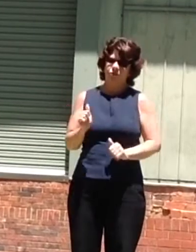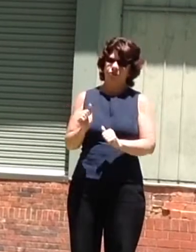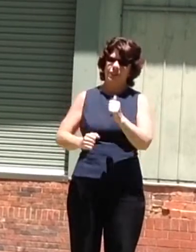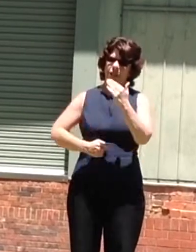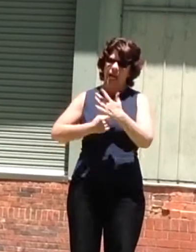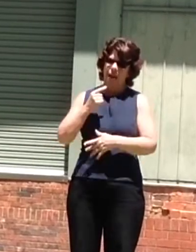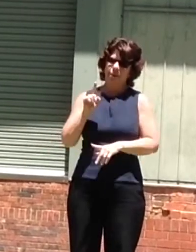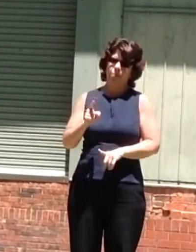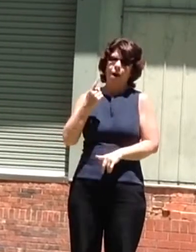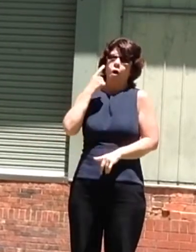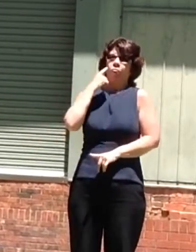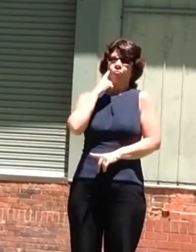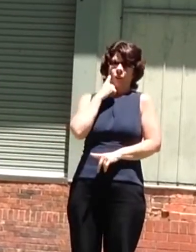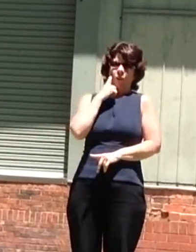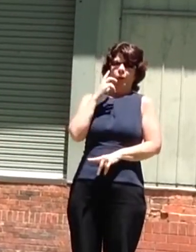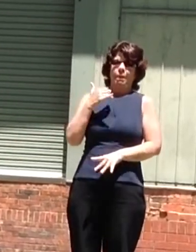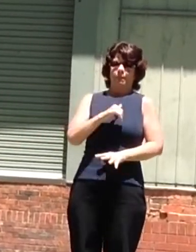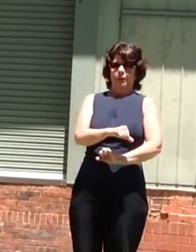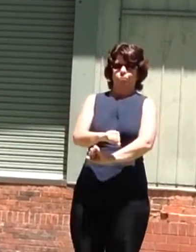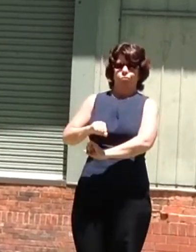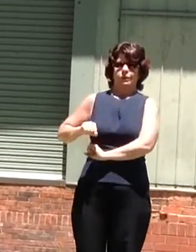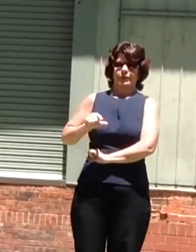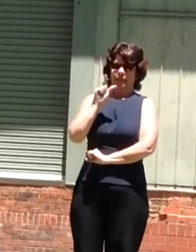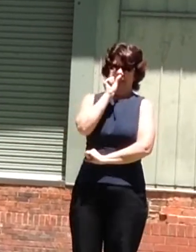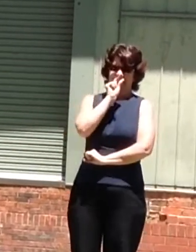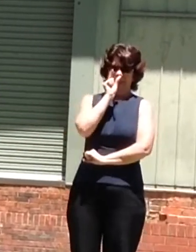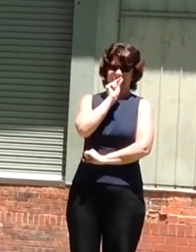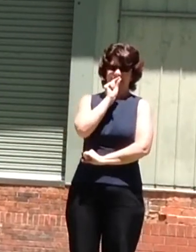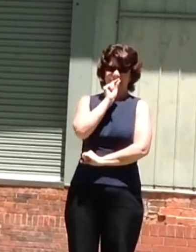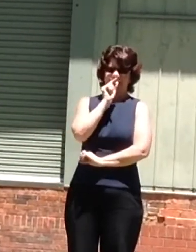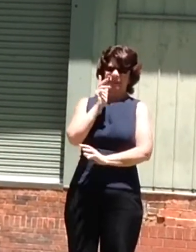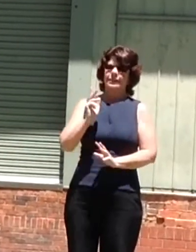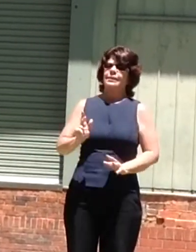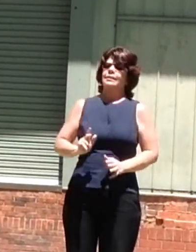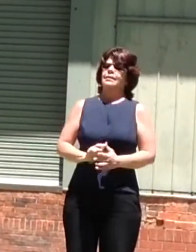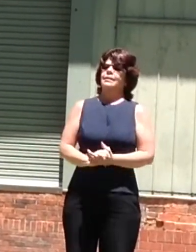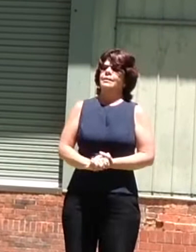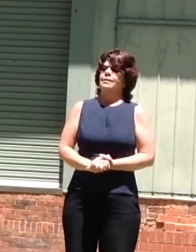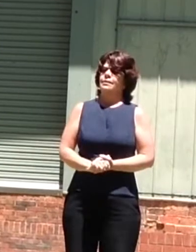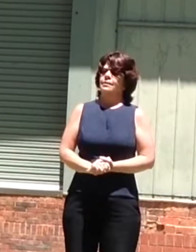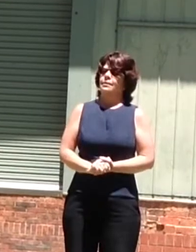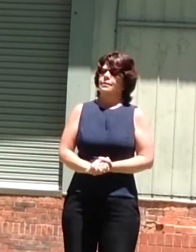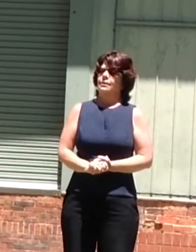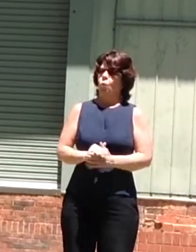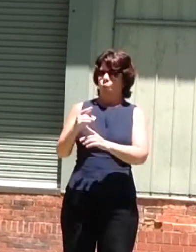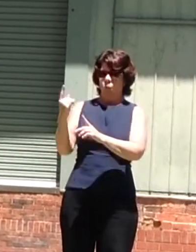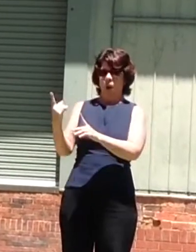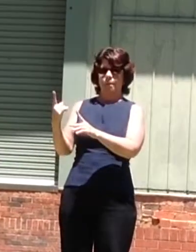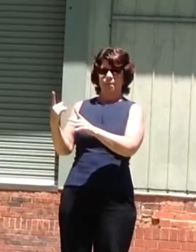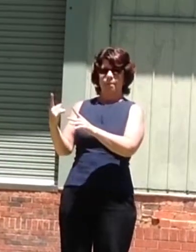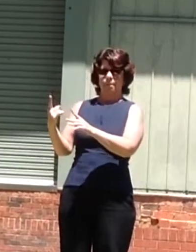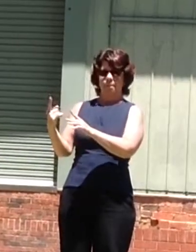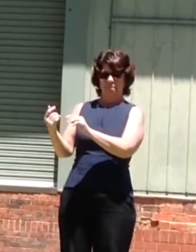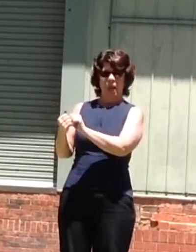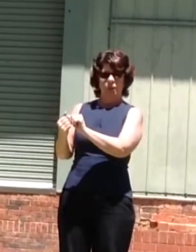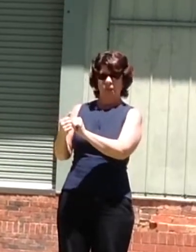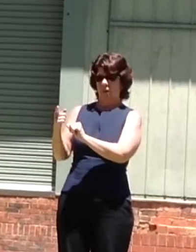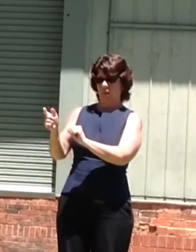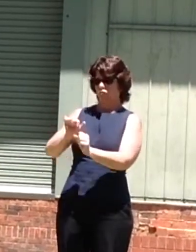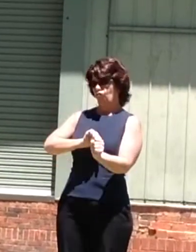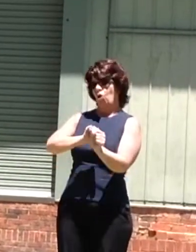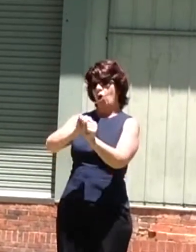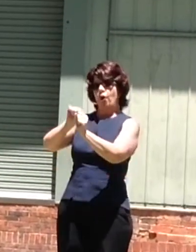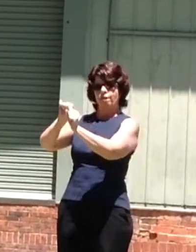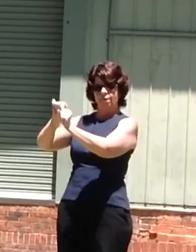cord was severed, but at the time, I didn't know that. So, one of them jumped in the car and went to